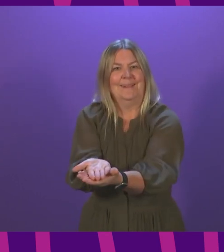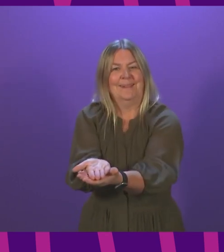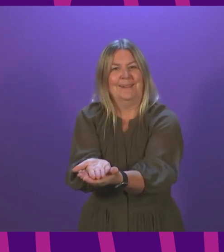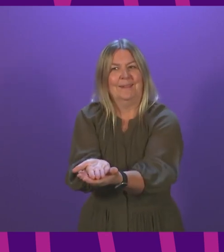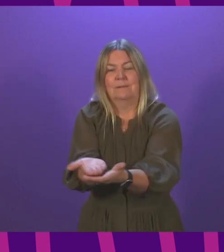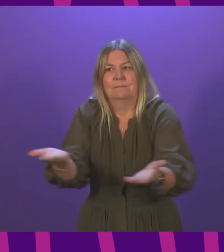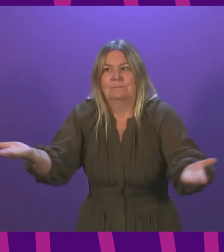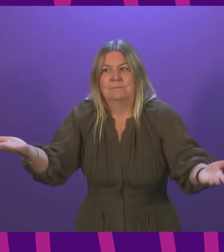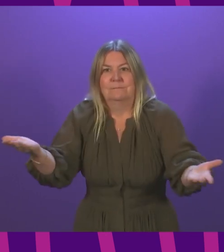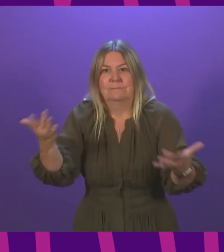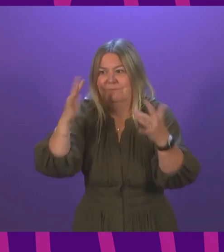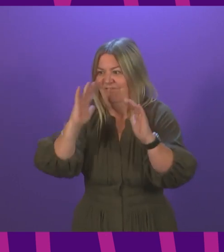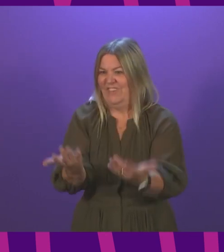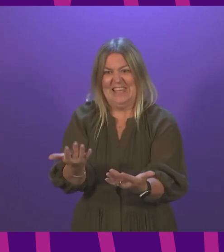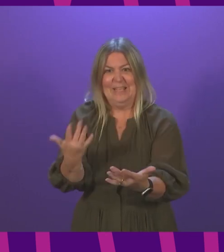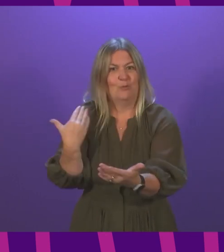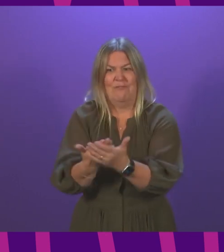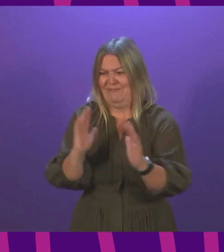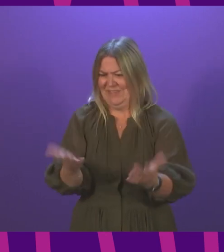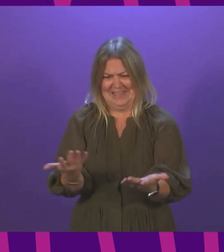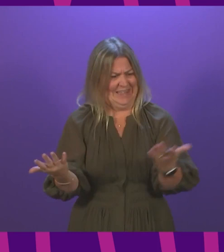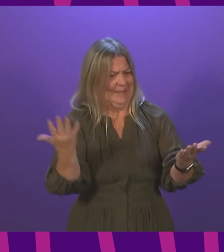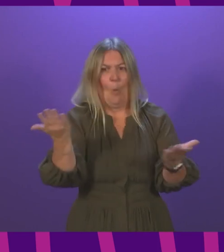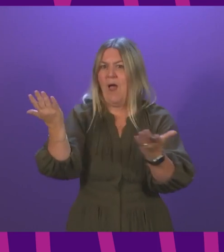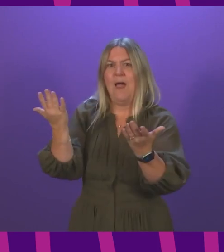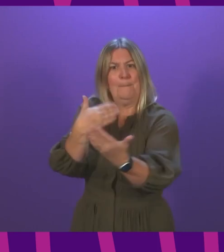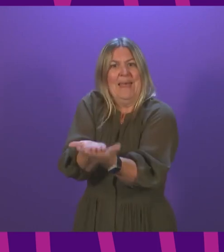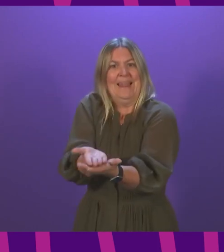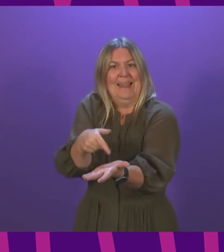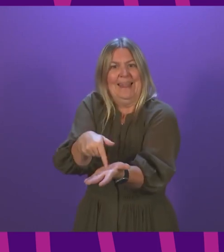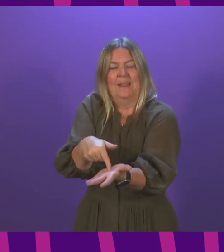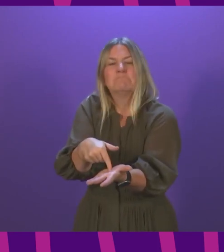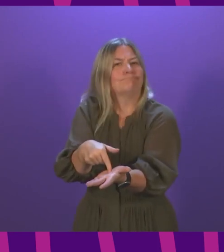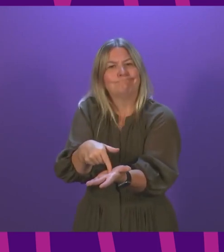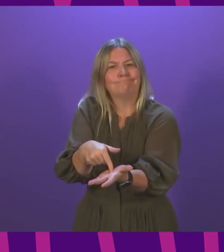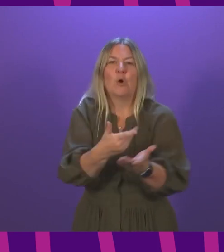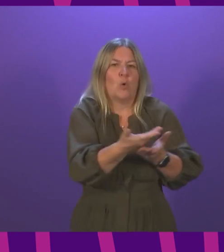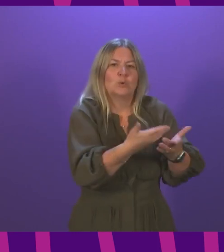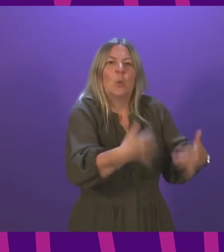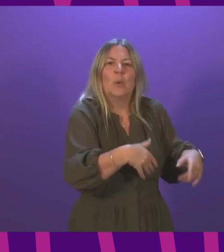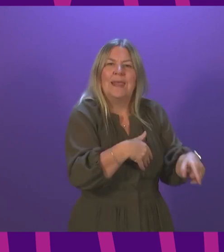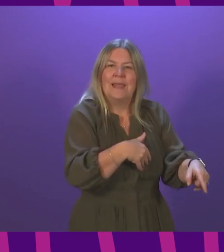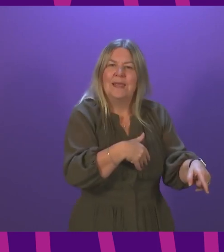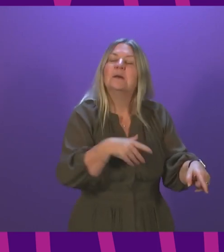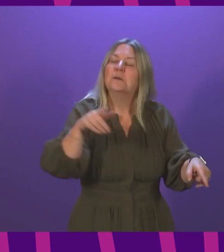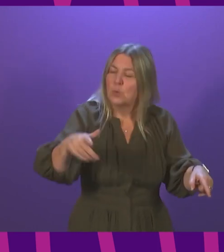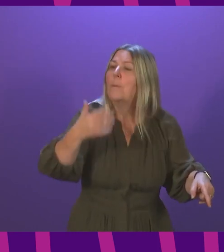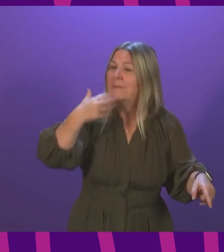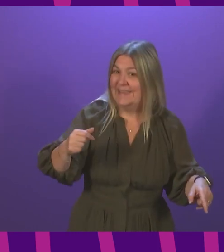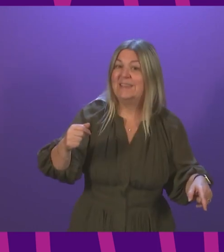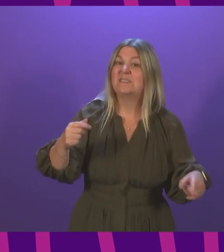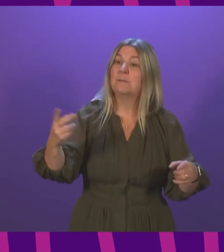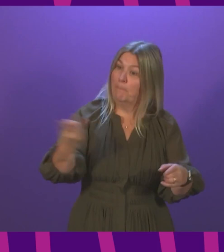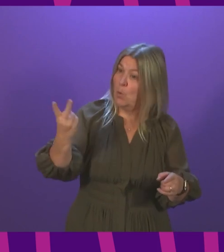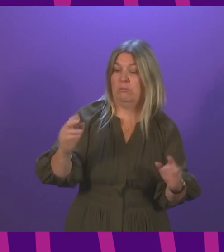reasons, the bill does not yet exist. So let's try and move forward here with a genuine determination to build consensus where